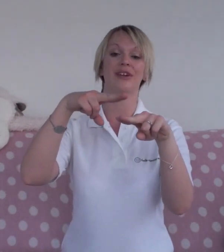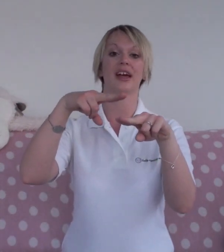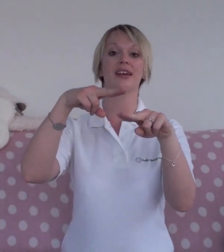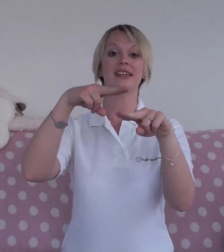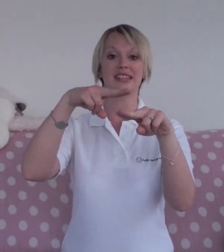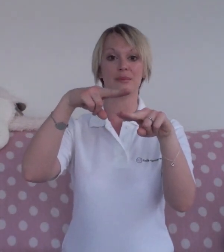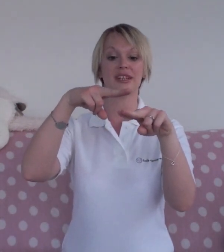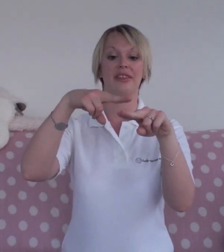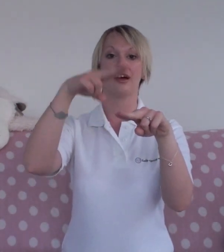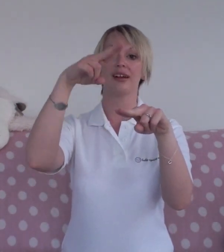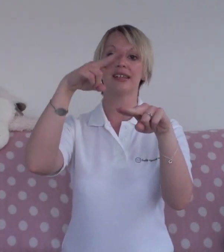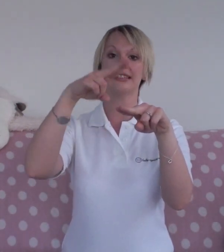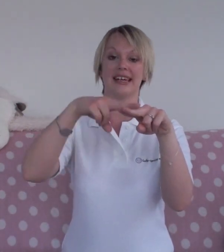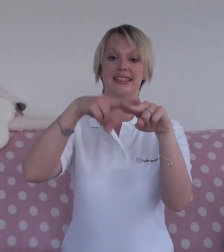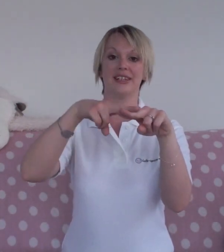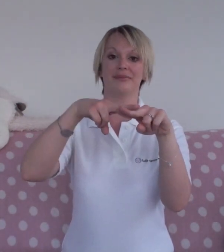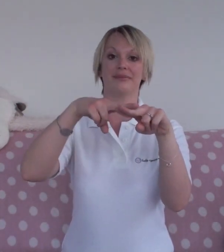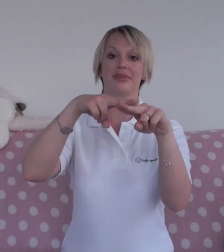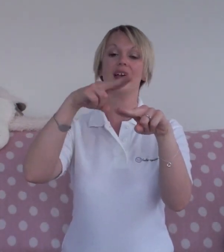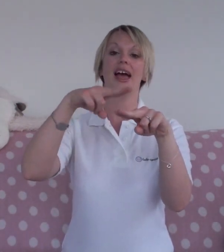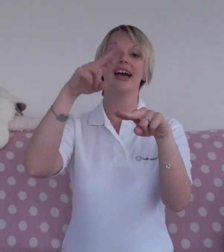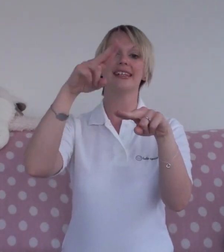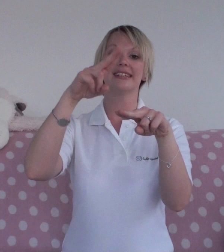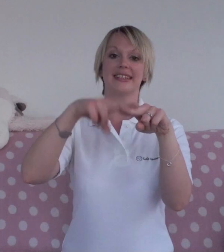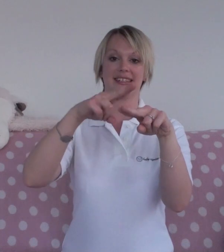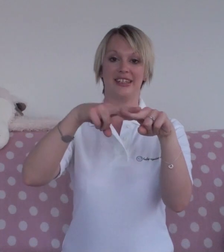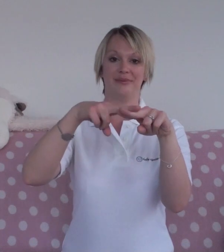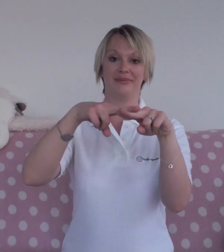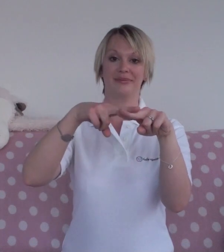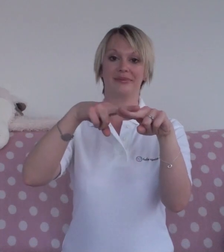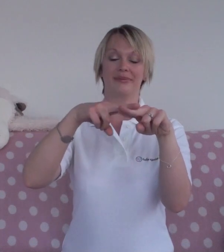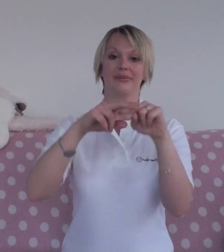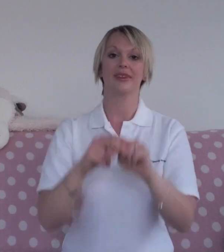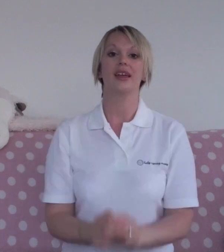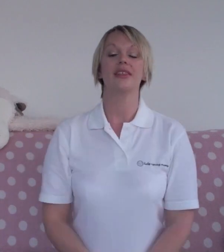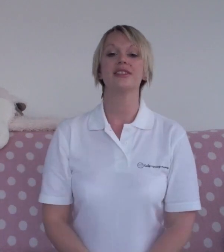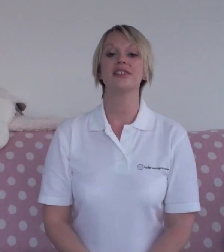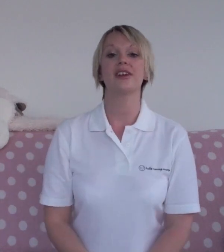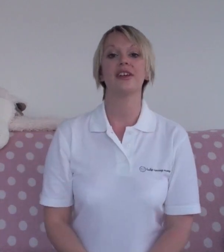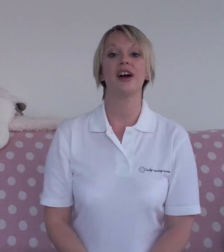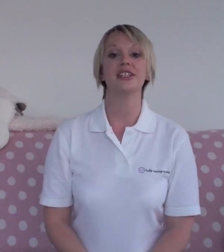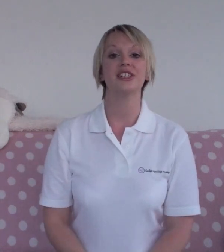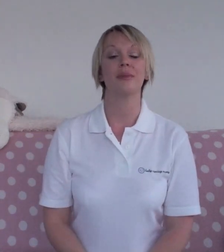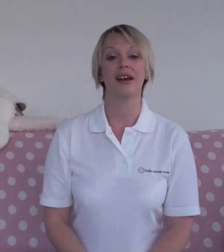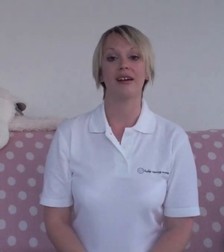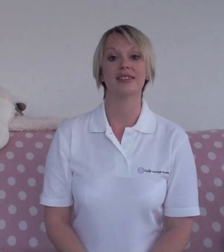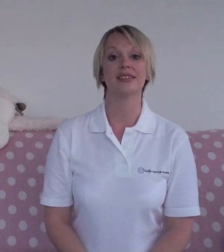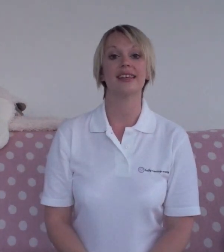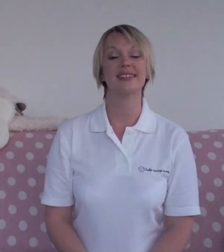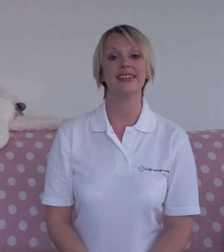finger tapped together. Daddy. Daddy. This is the sign that I teach in my classes as it's